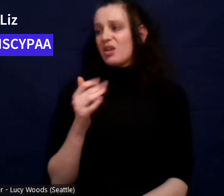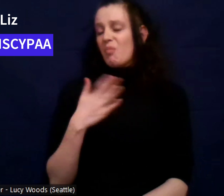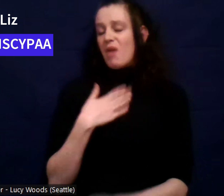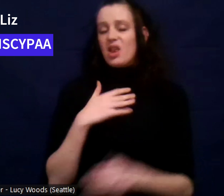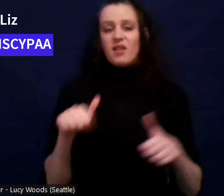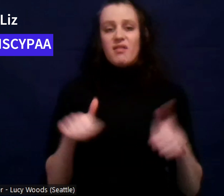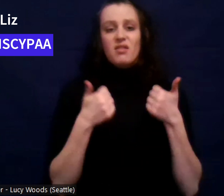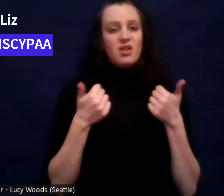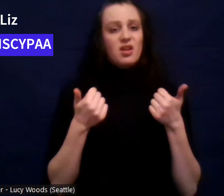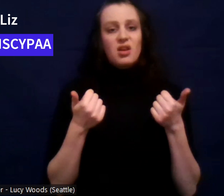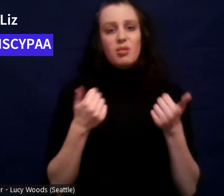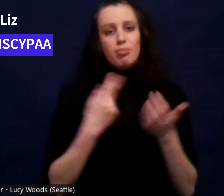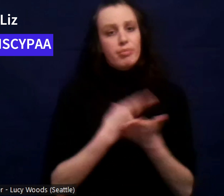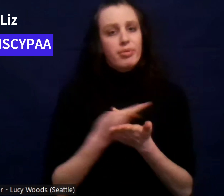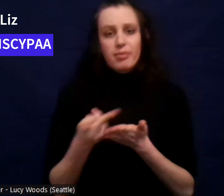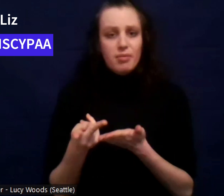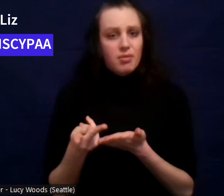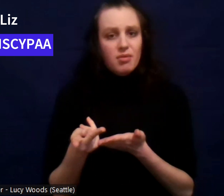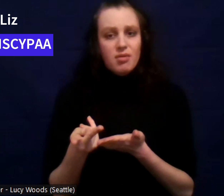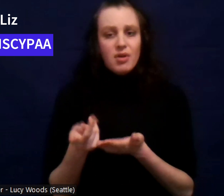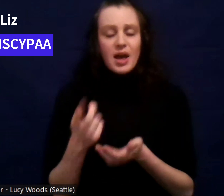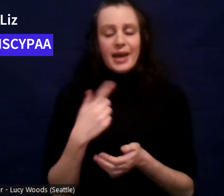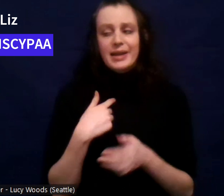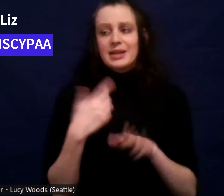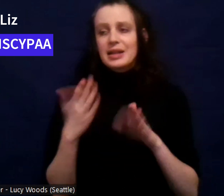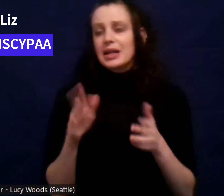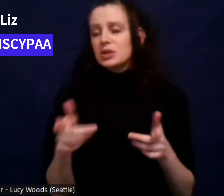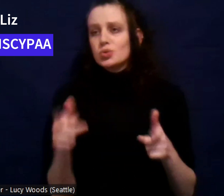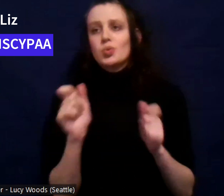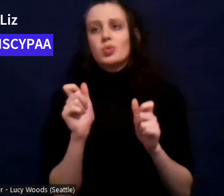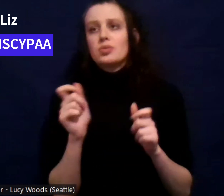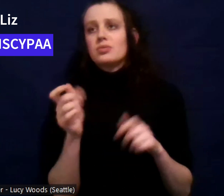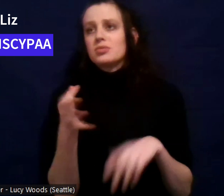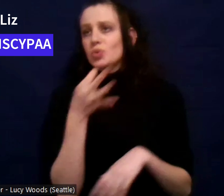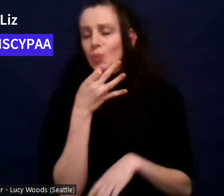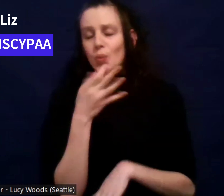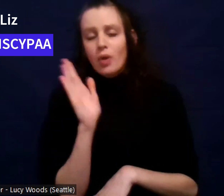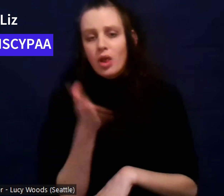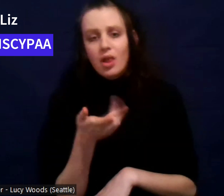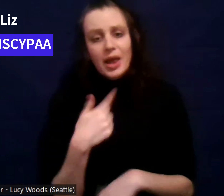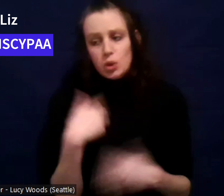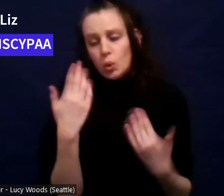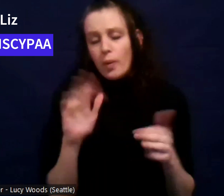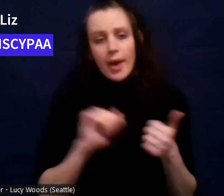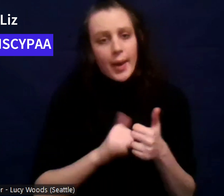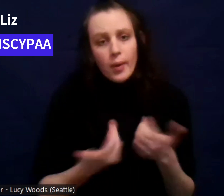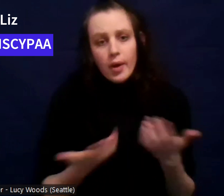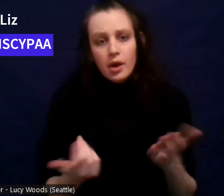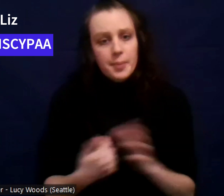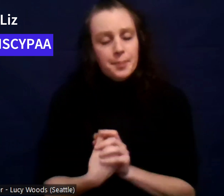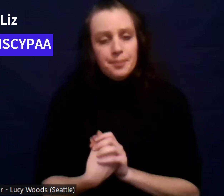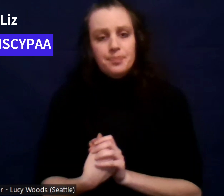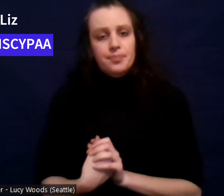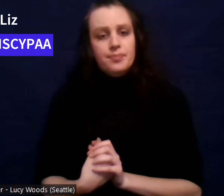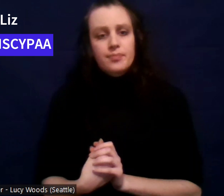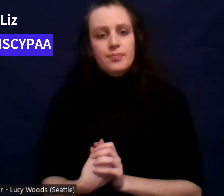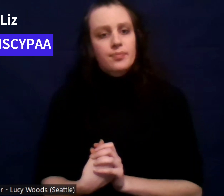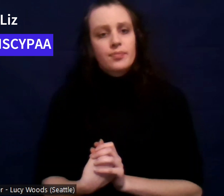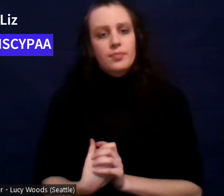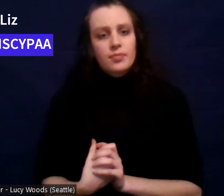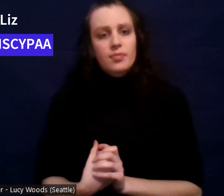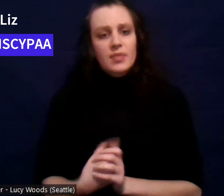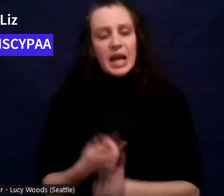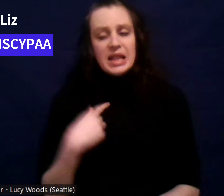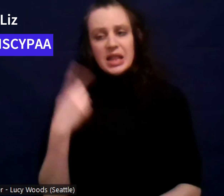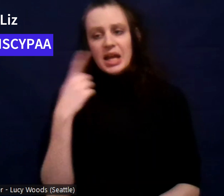felt like I was going to die somehow, some way. Like I didn't know how, um, like there was a point where I literally